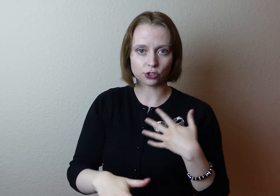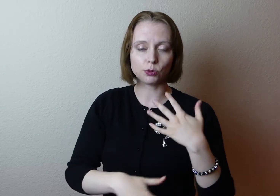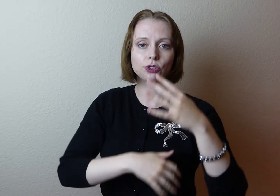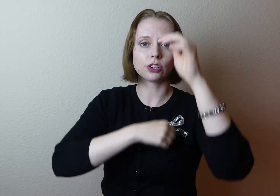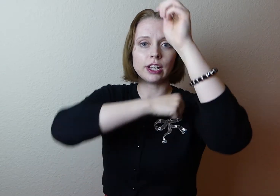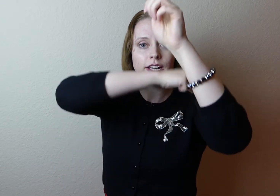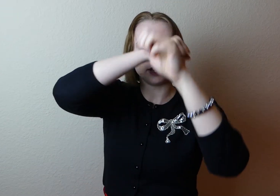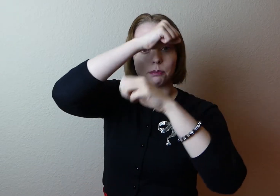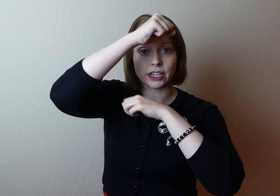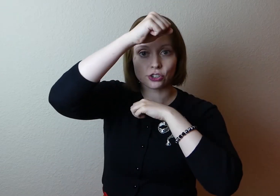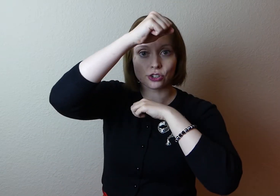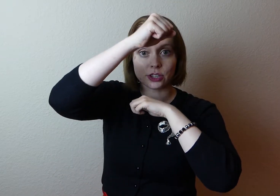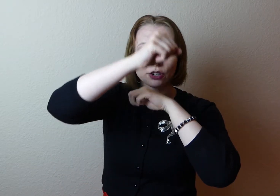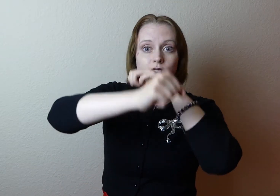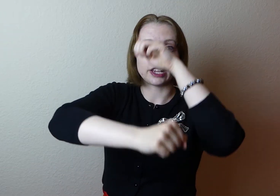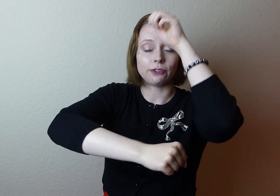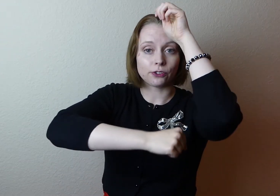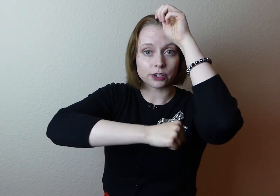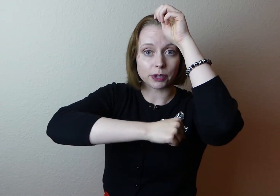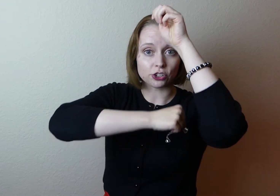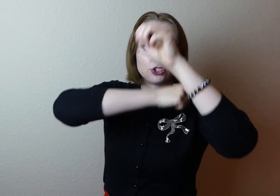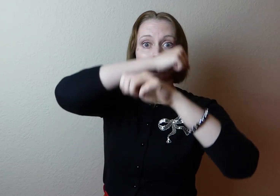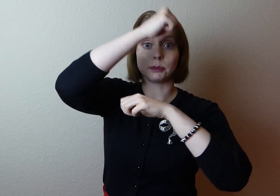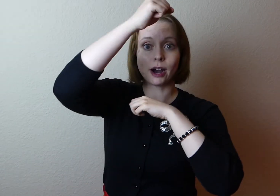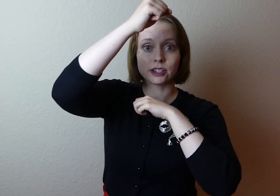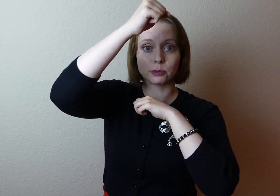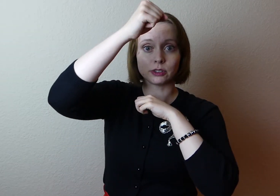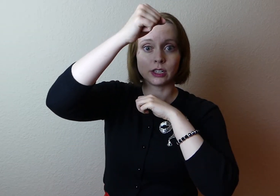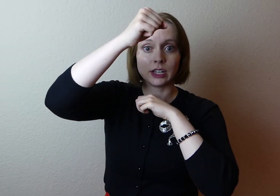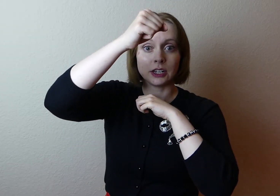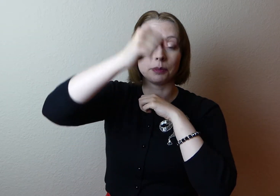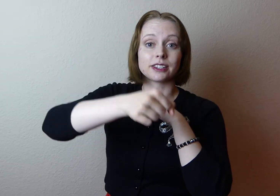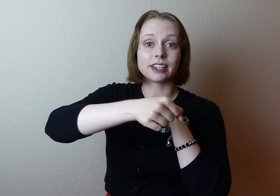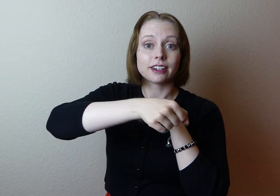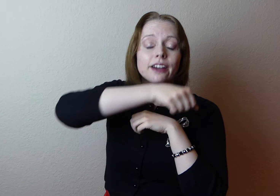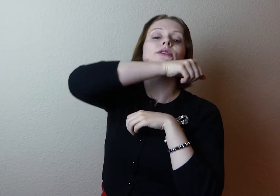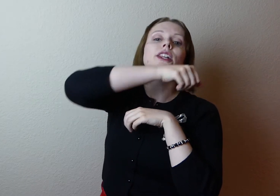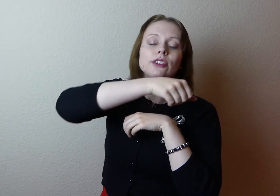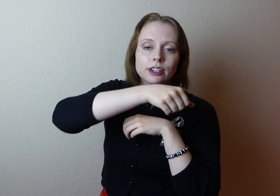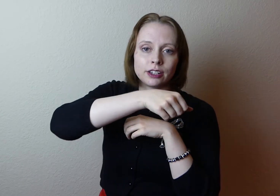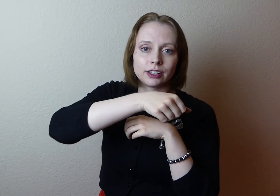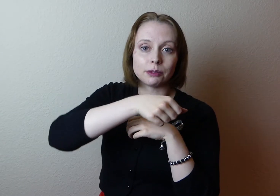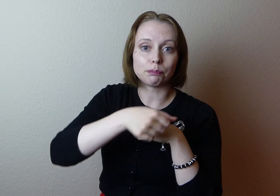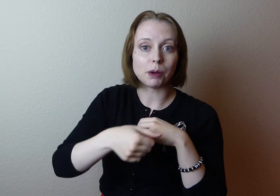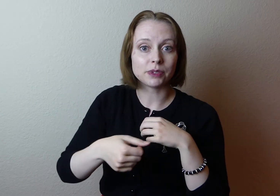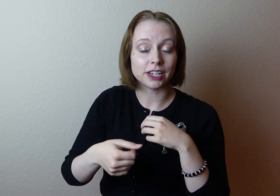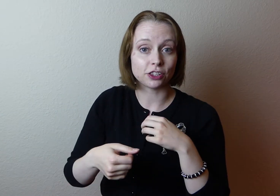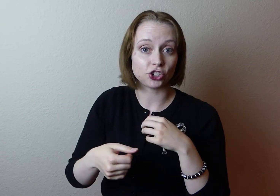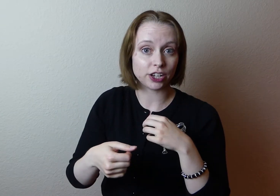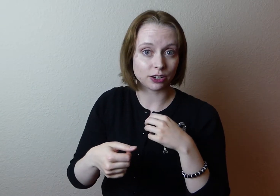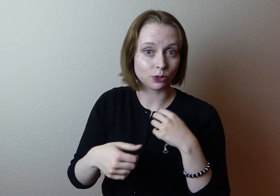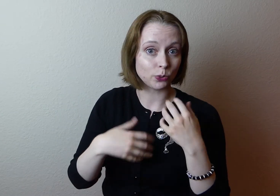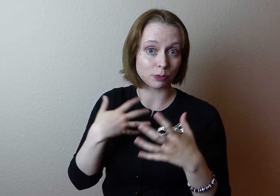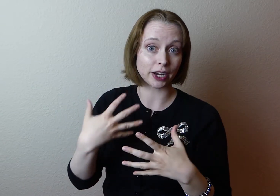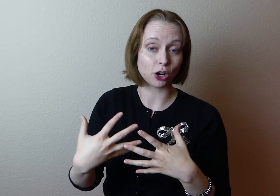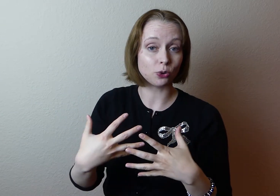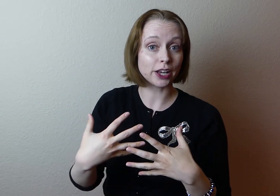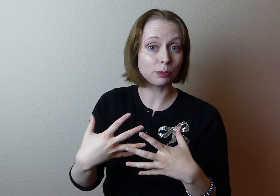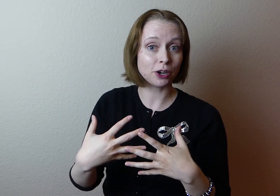smoother. It makes sure that you're safe for as much as humanly possible, because again, I'd rather get bumped in the chin with my own elbow